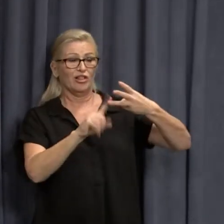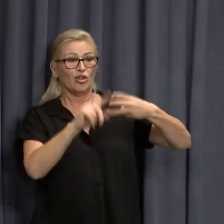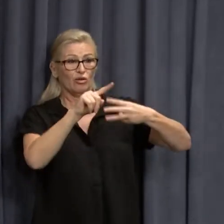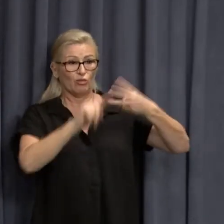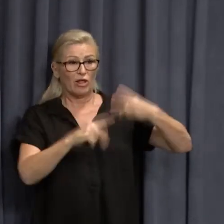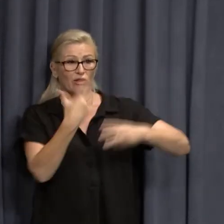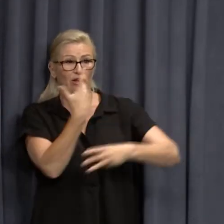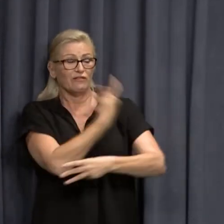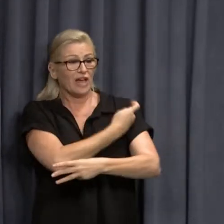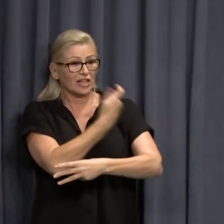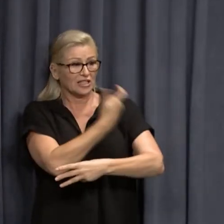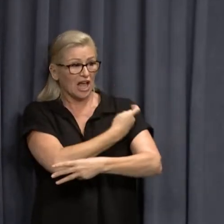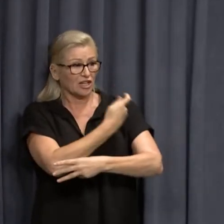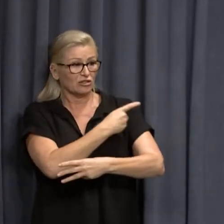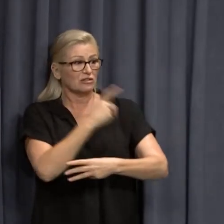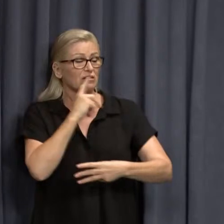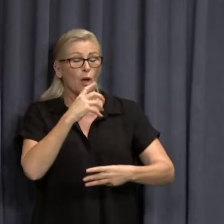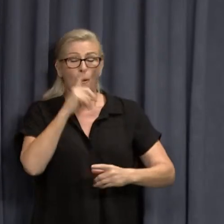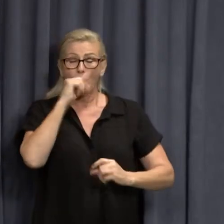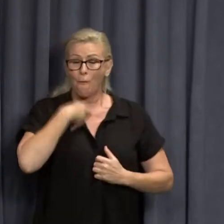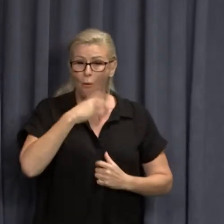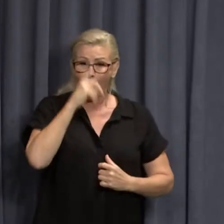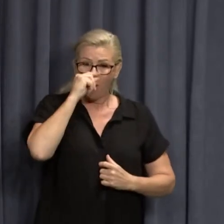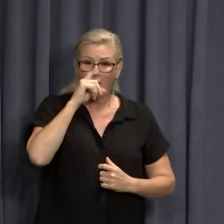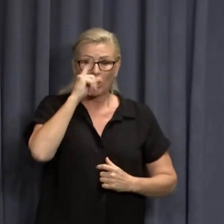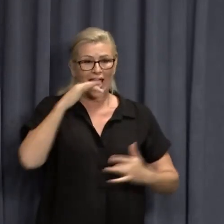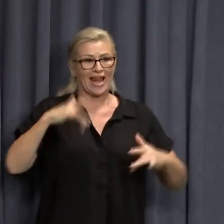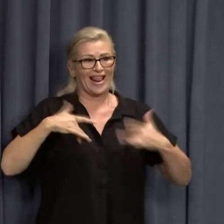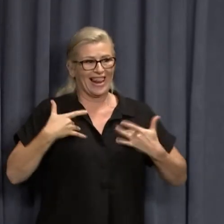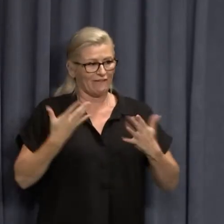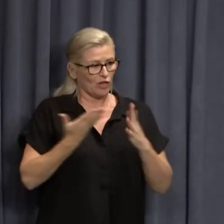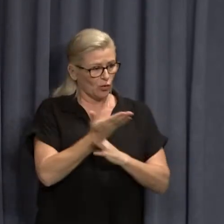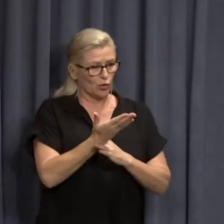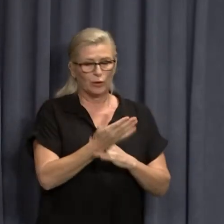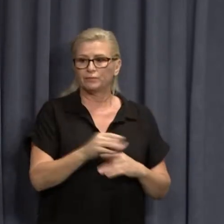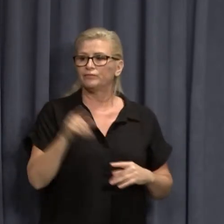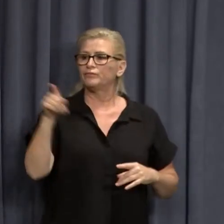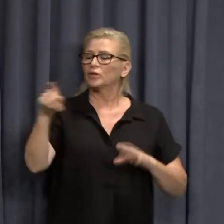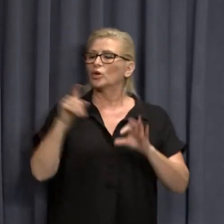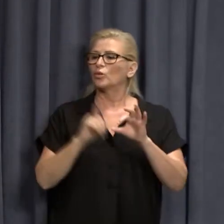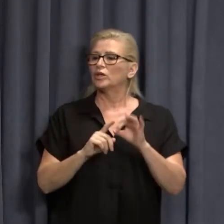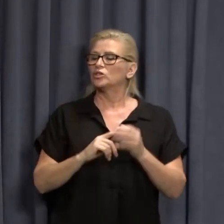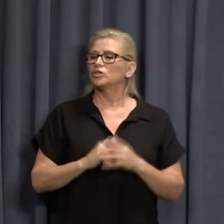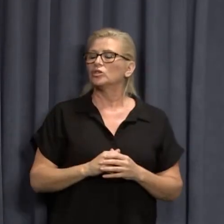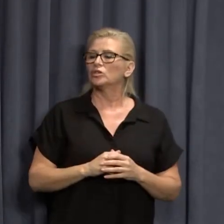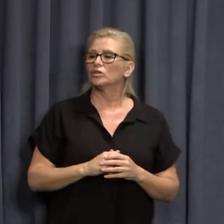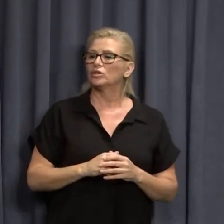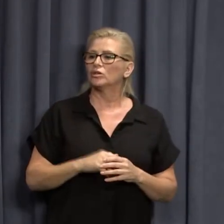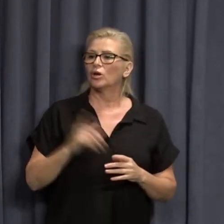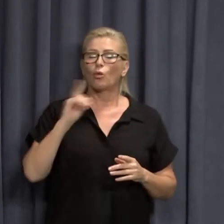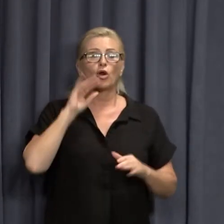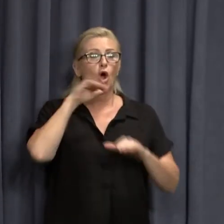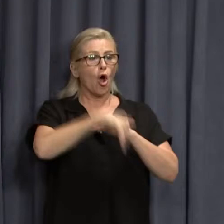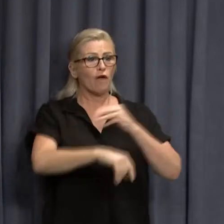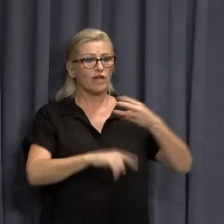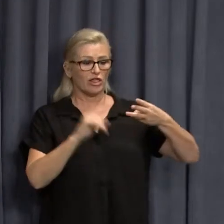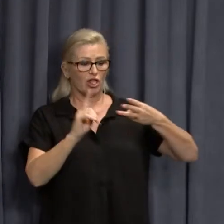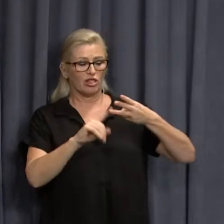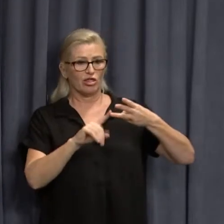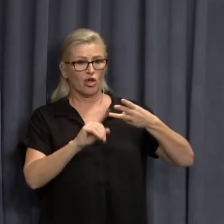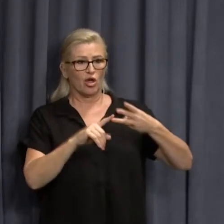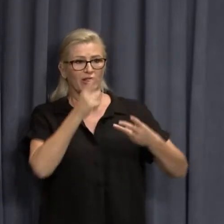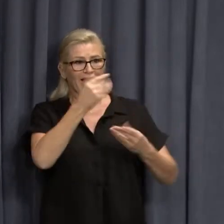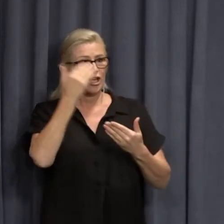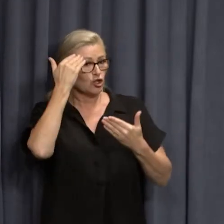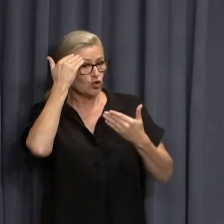you have a much stronger chance of survival than people who don't. What do you say to people surrounding the third dose who don't know